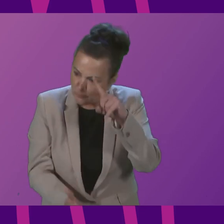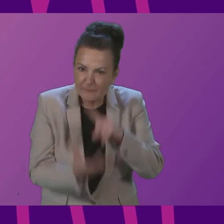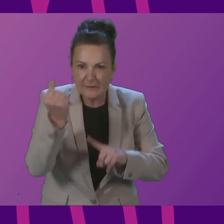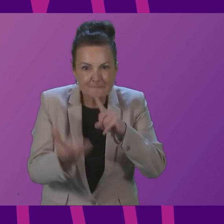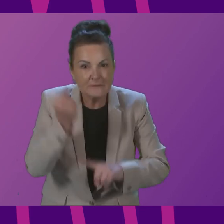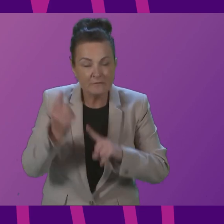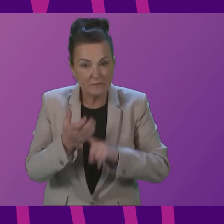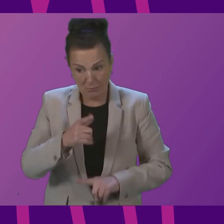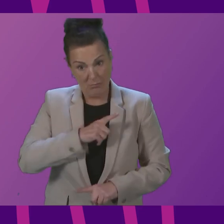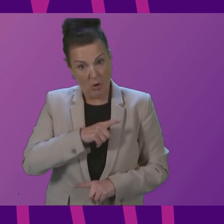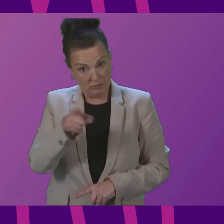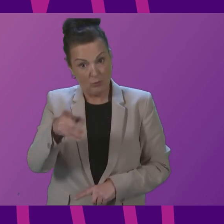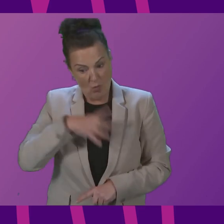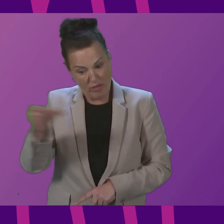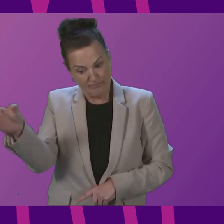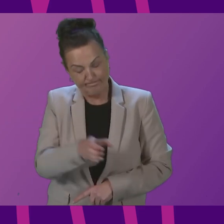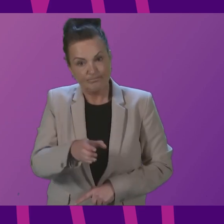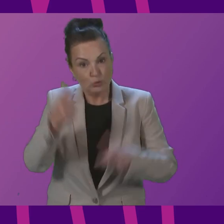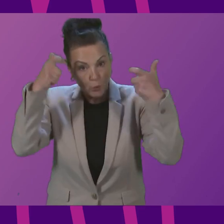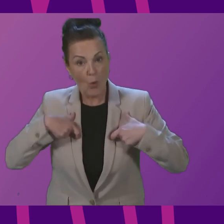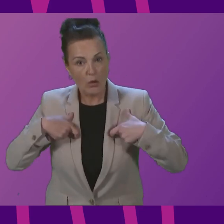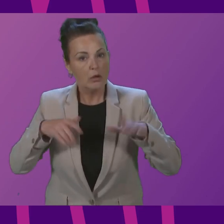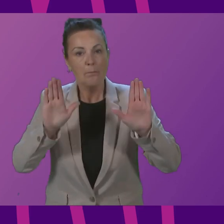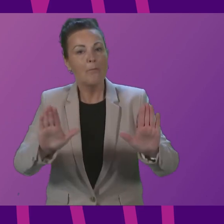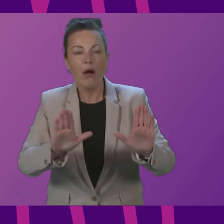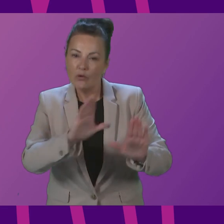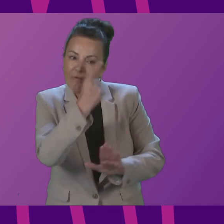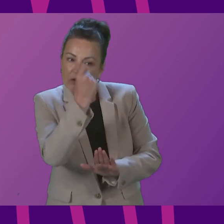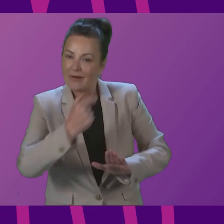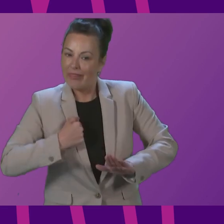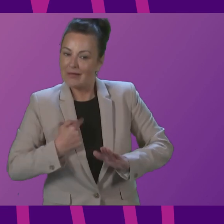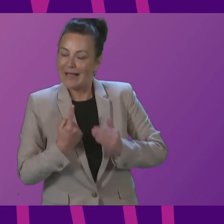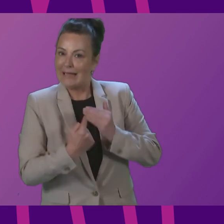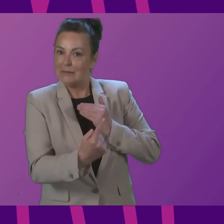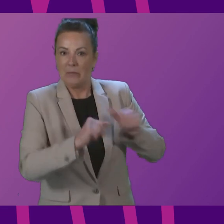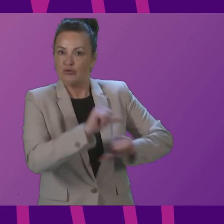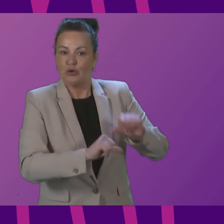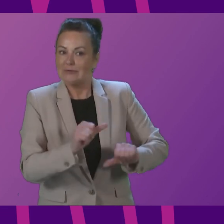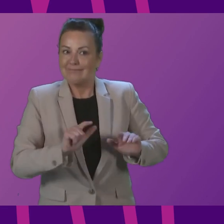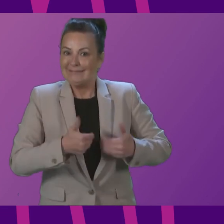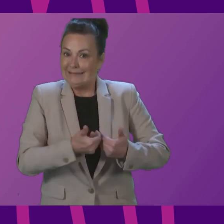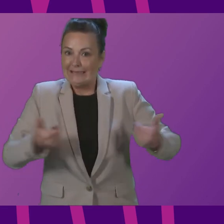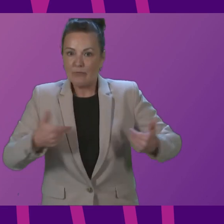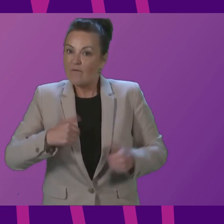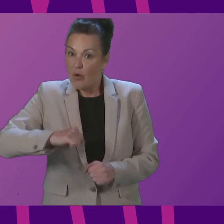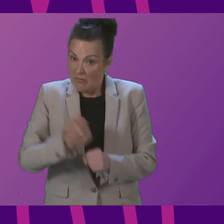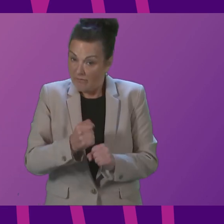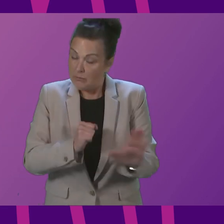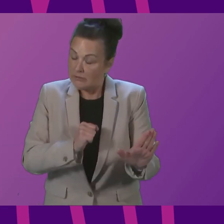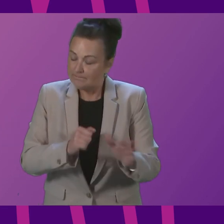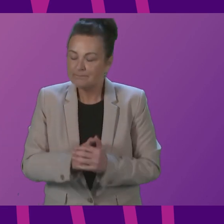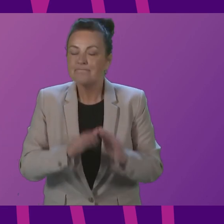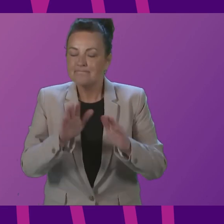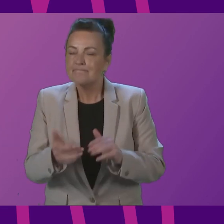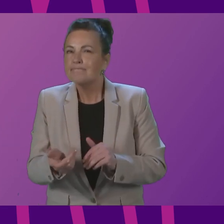of abuse to justice but he will understand that is an independent process a process independent of government on the